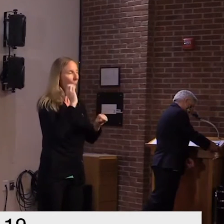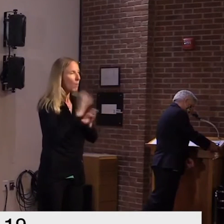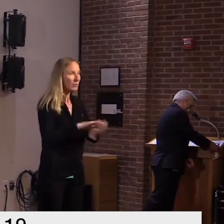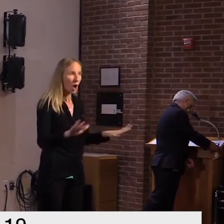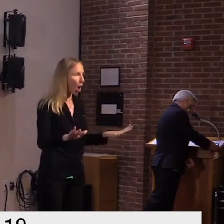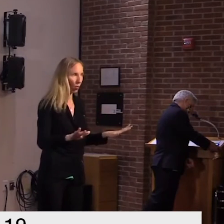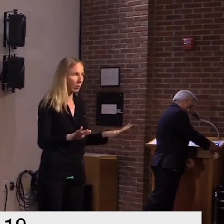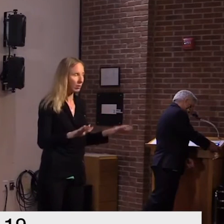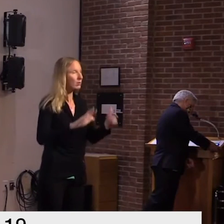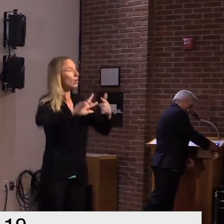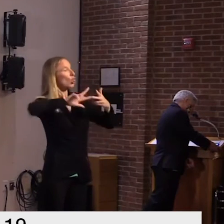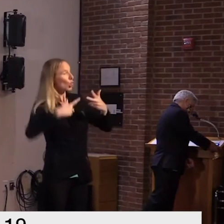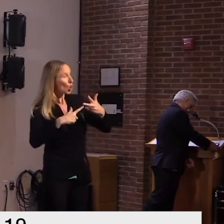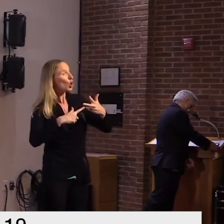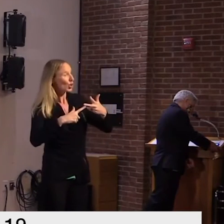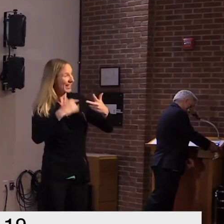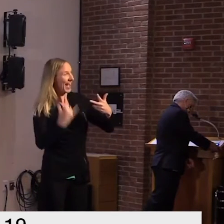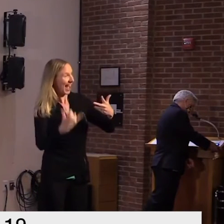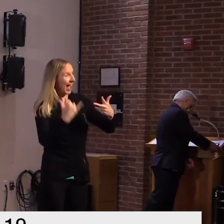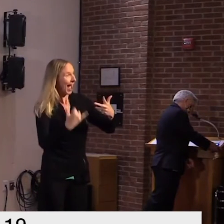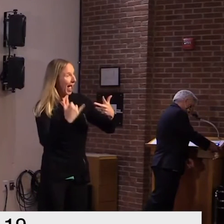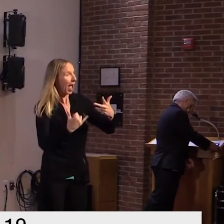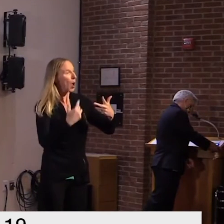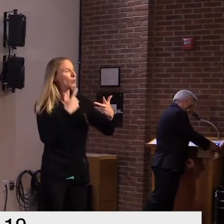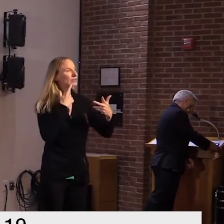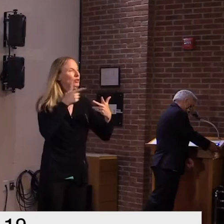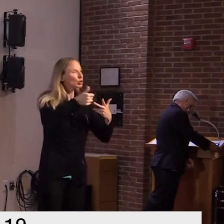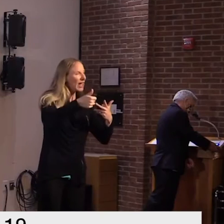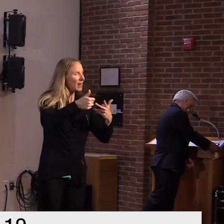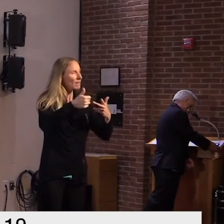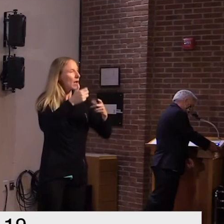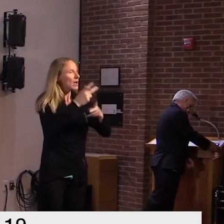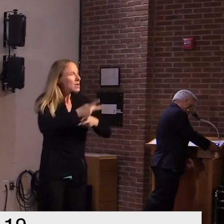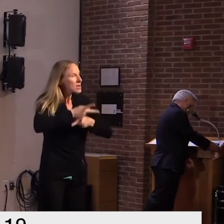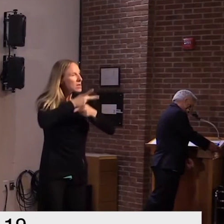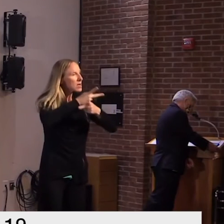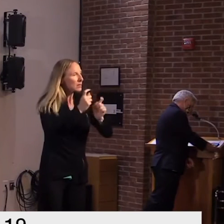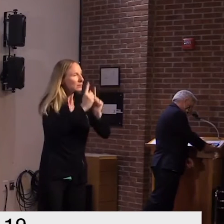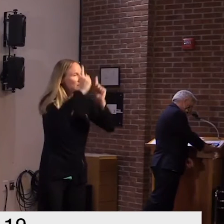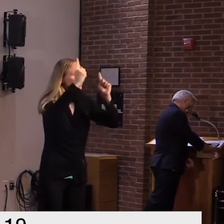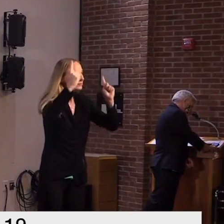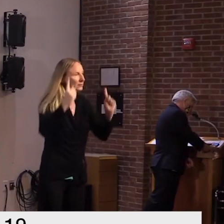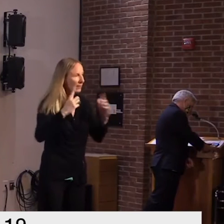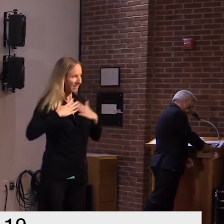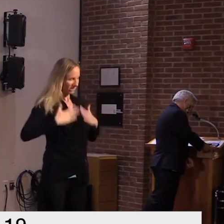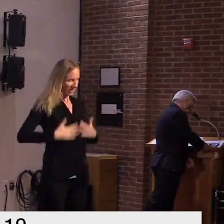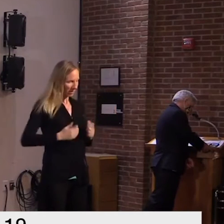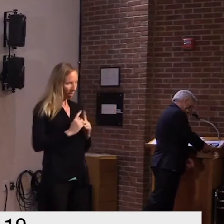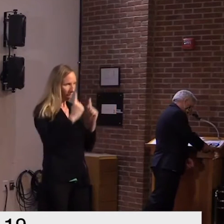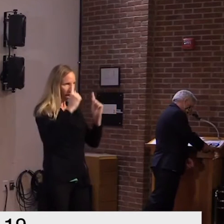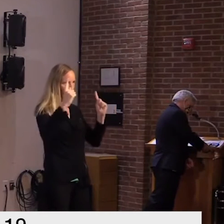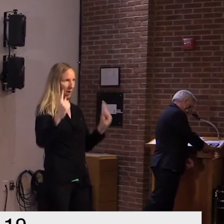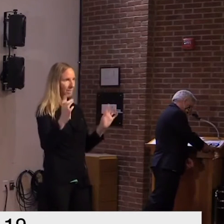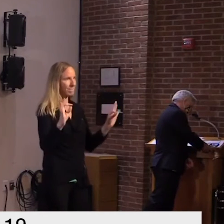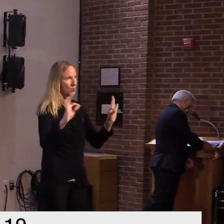in phase three it now says practice social distancing or physical distancing